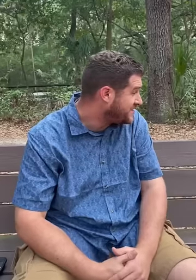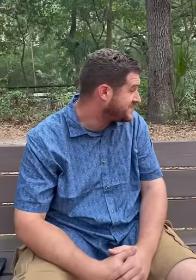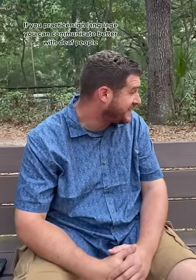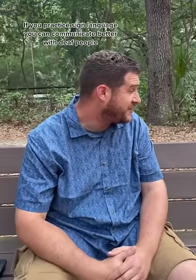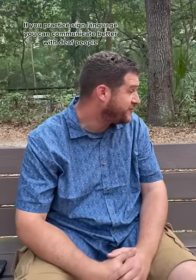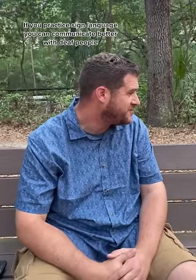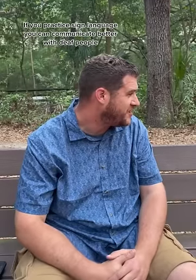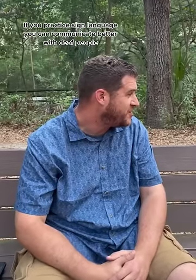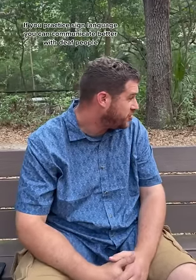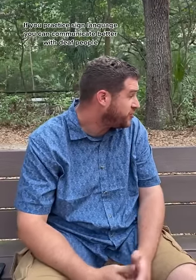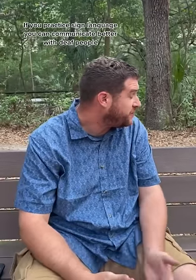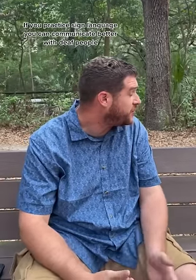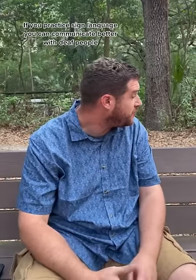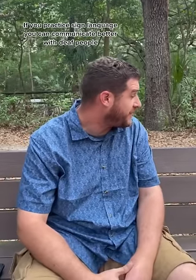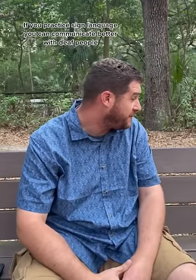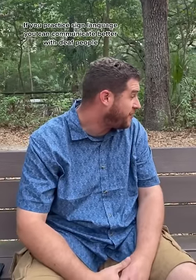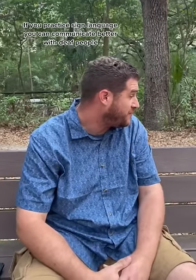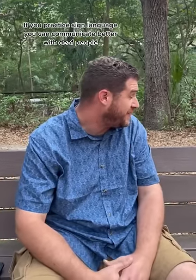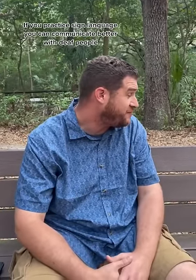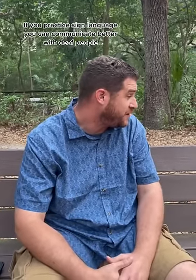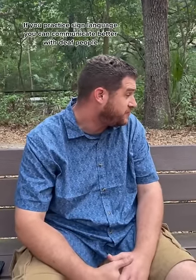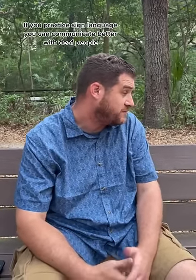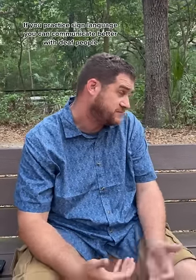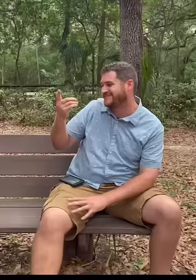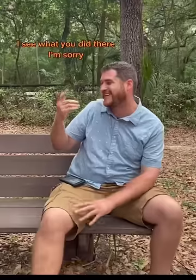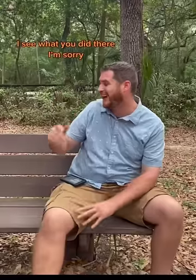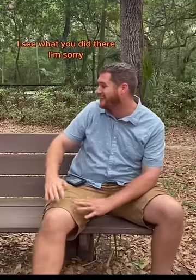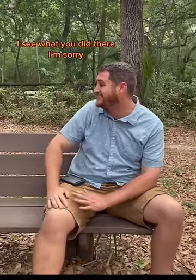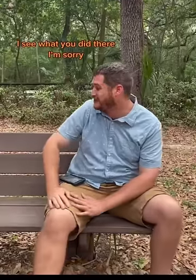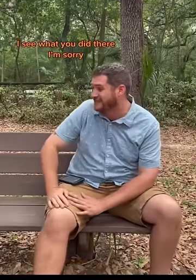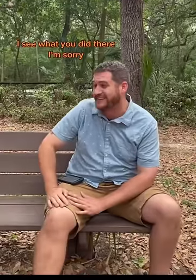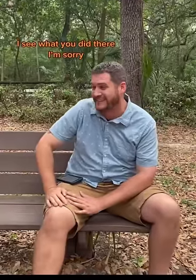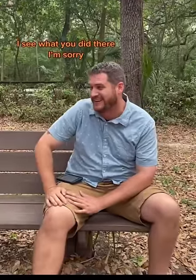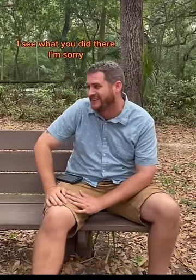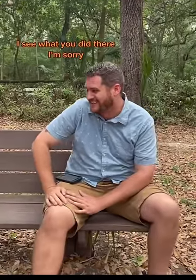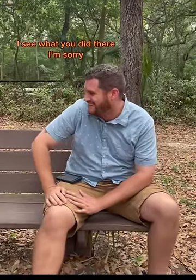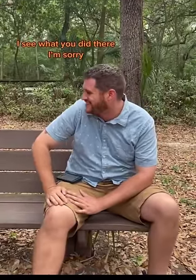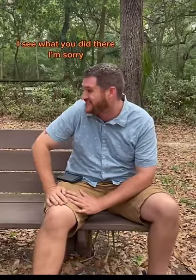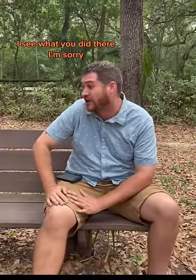You can communicate better with deaf people. I see what you did there. Sorry.